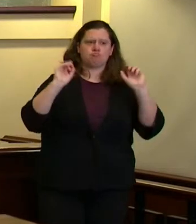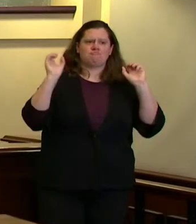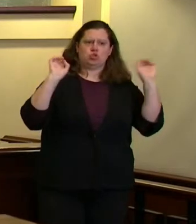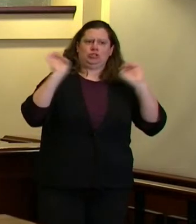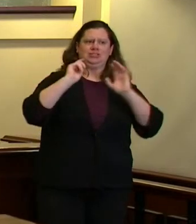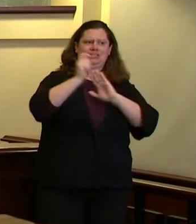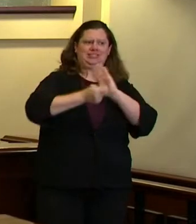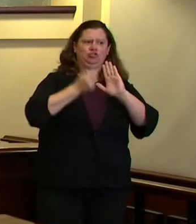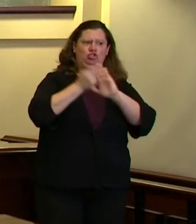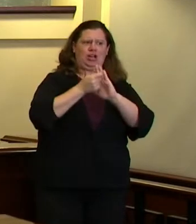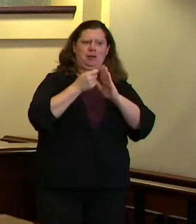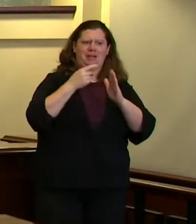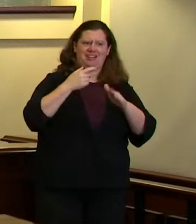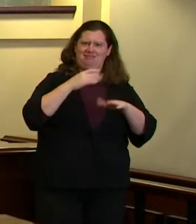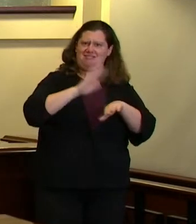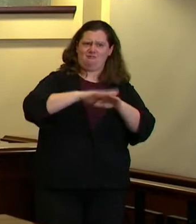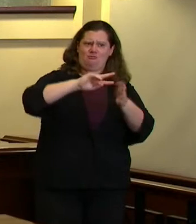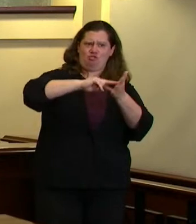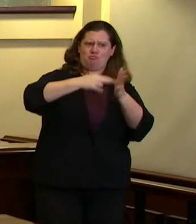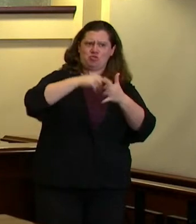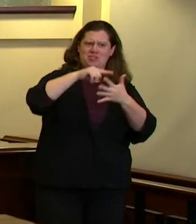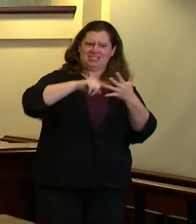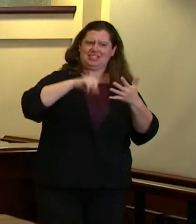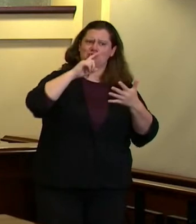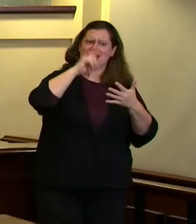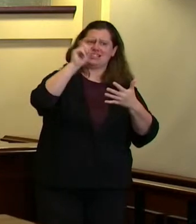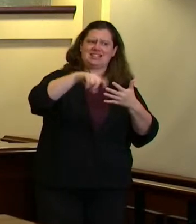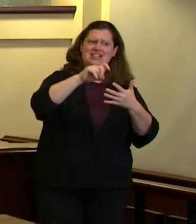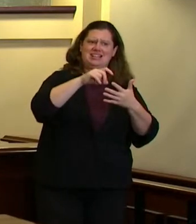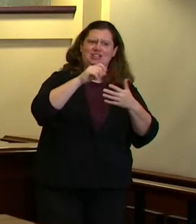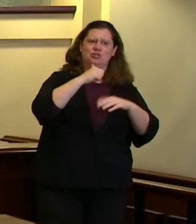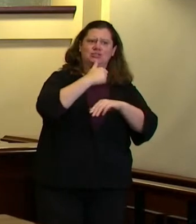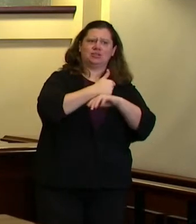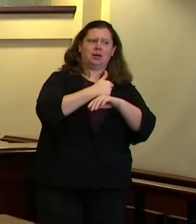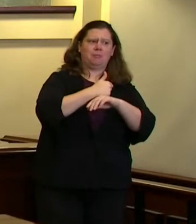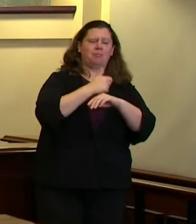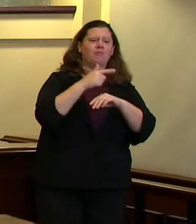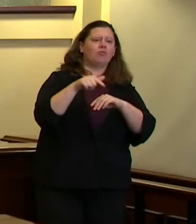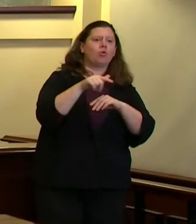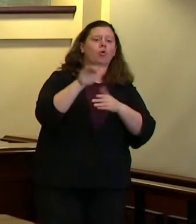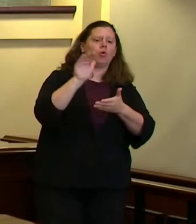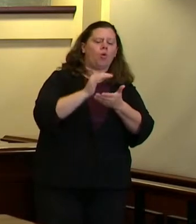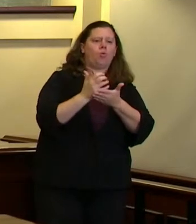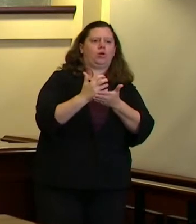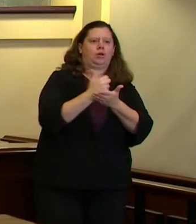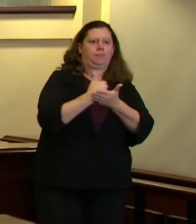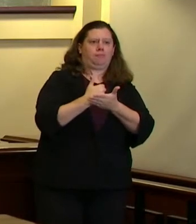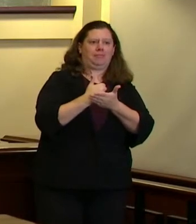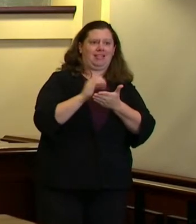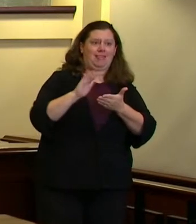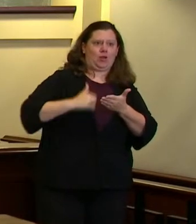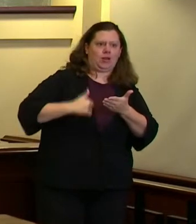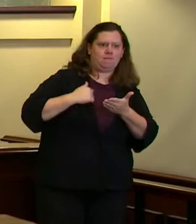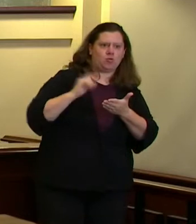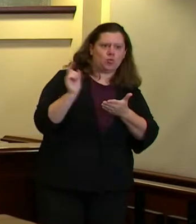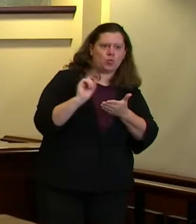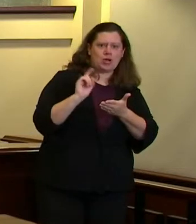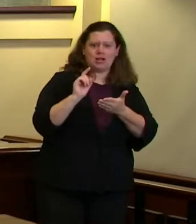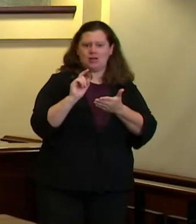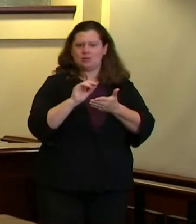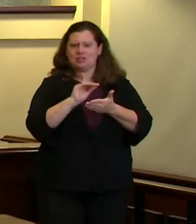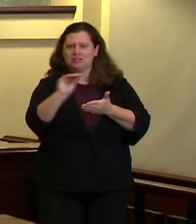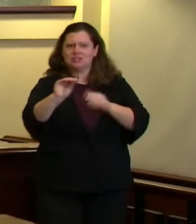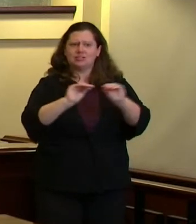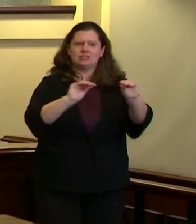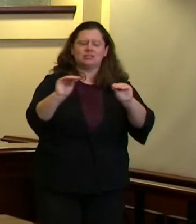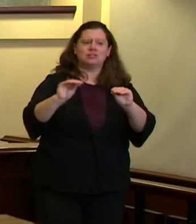purpose of building some large number of low-income housing units in this community and i would argue that with